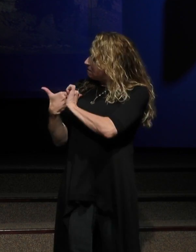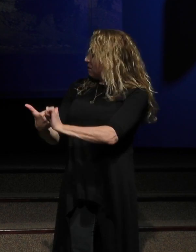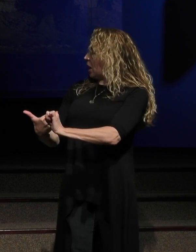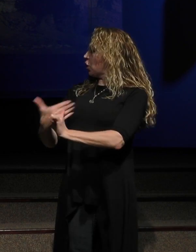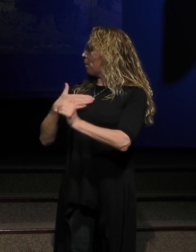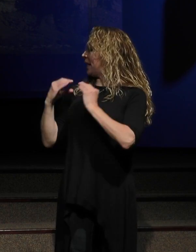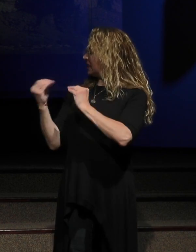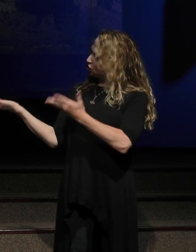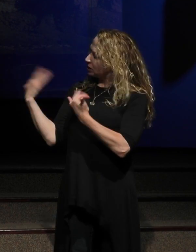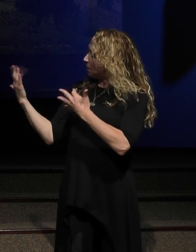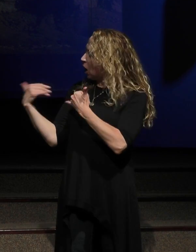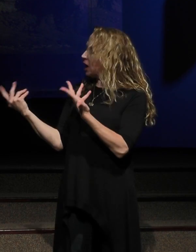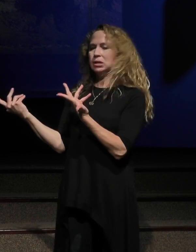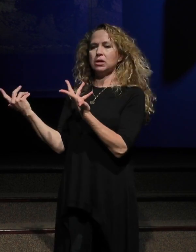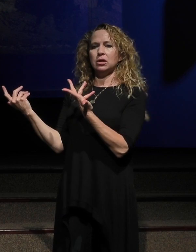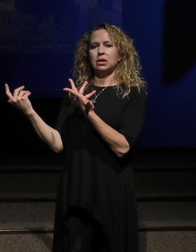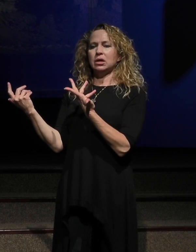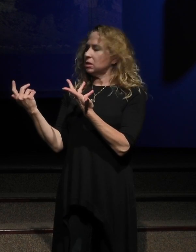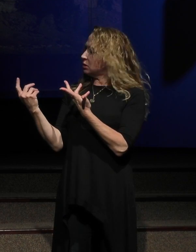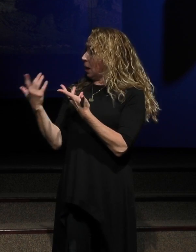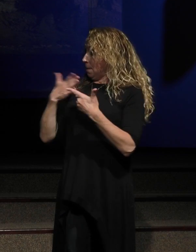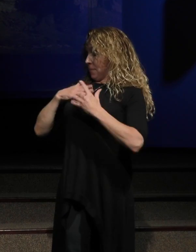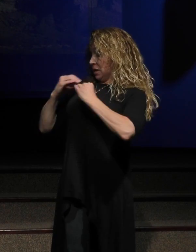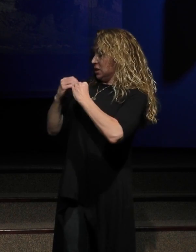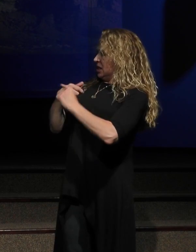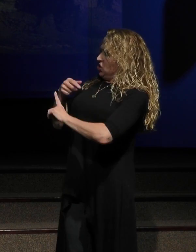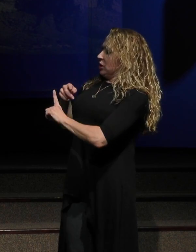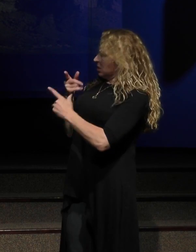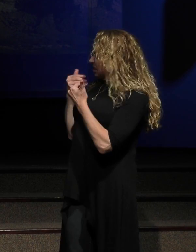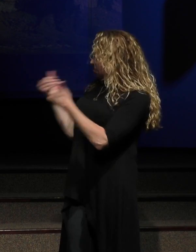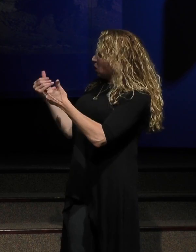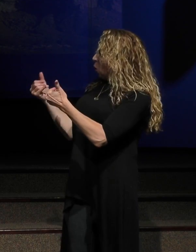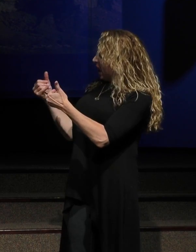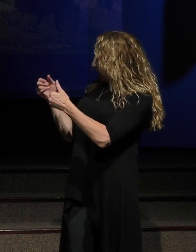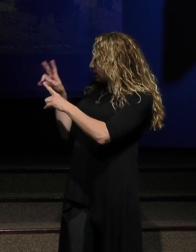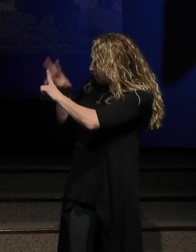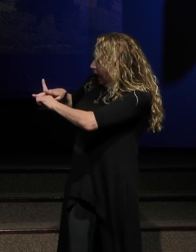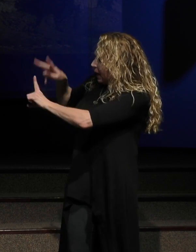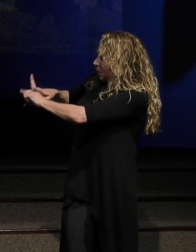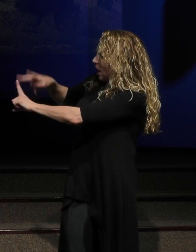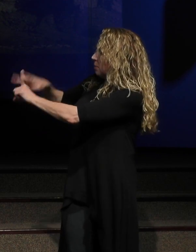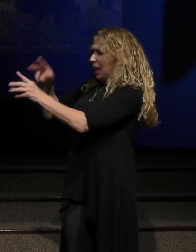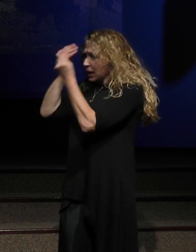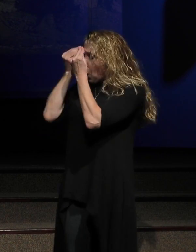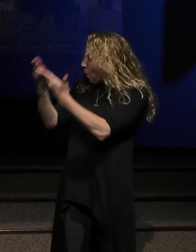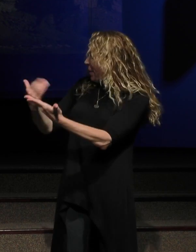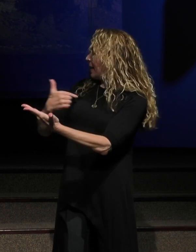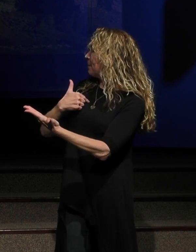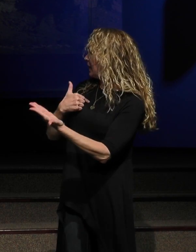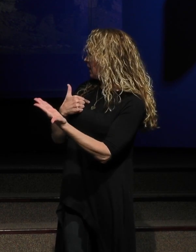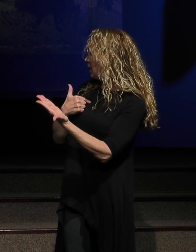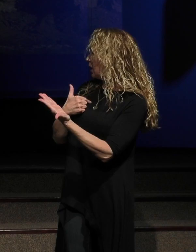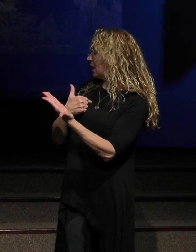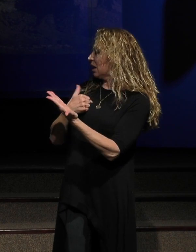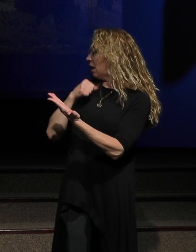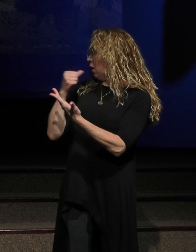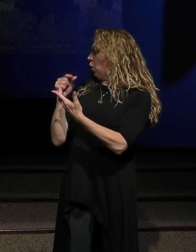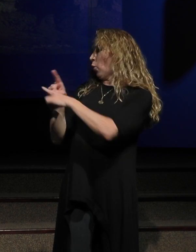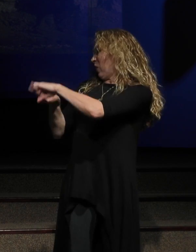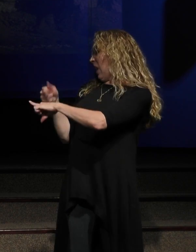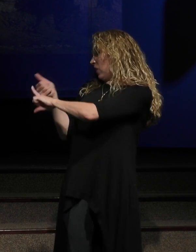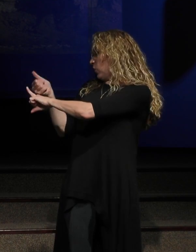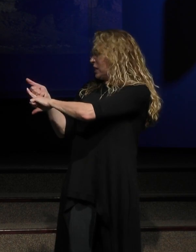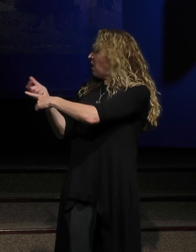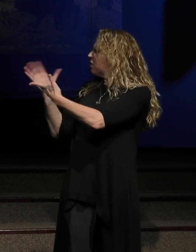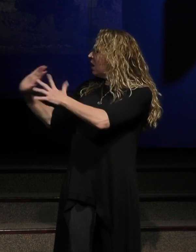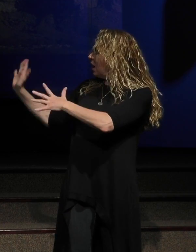teachings, Craig. Come on, put to practice what I want, what I've told you to do. Obey me, Jesus says. Quit relying on your own